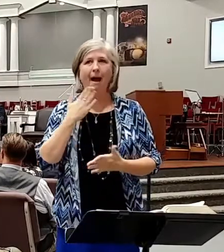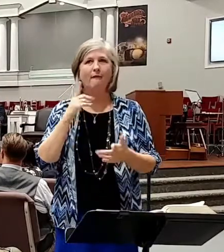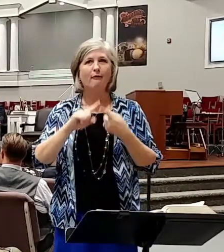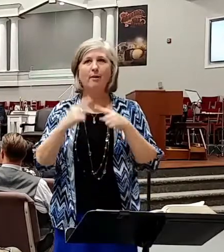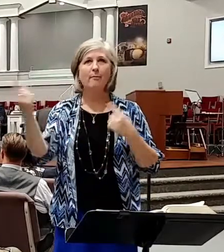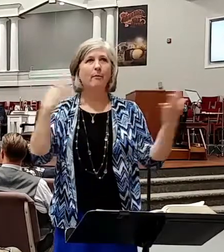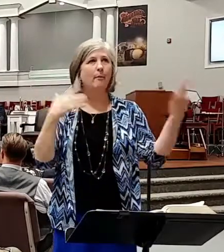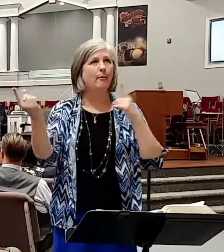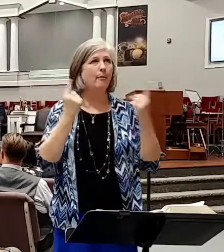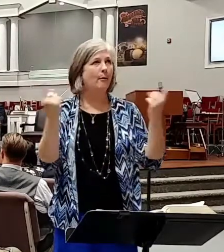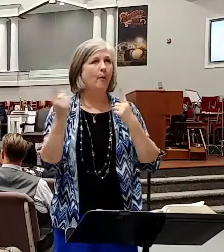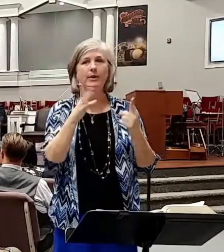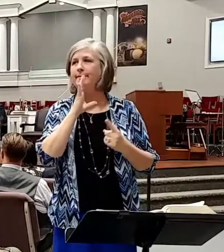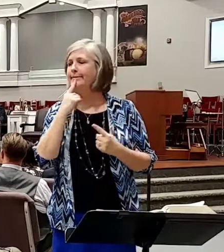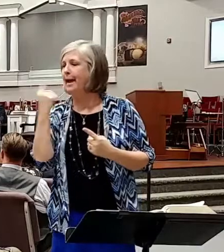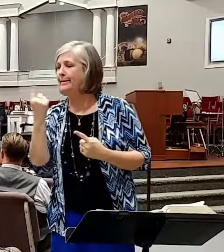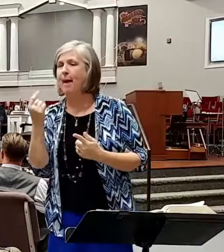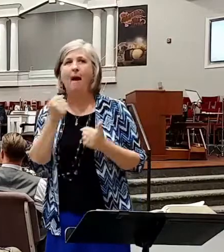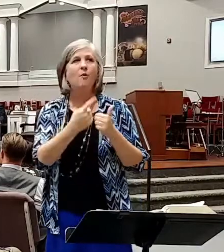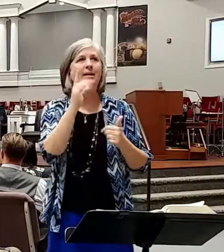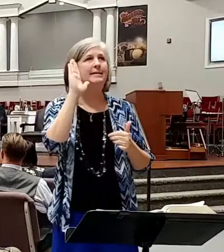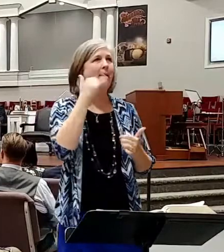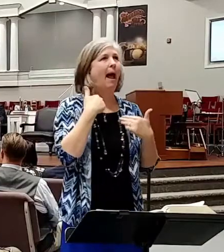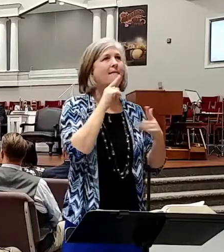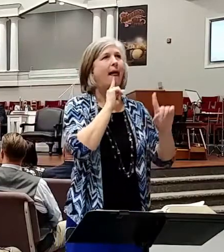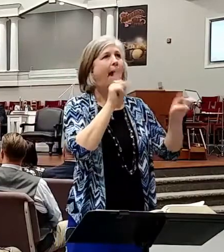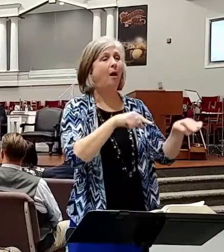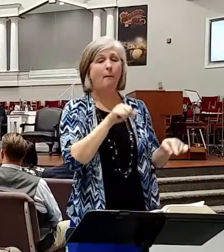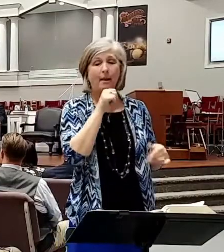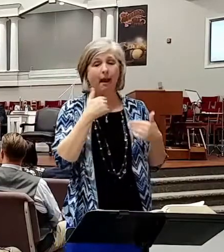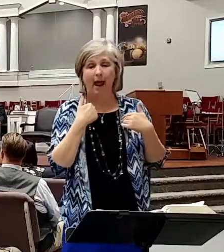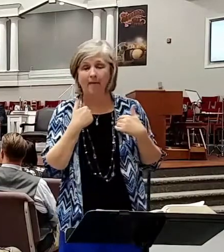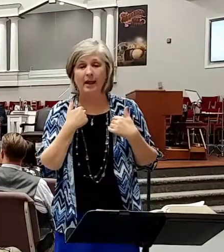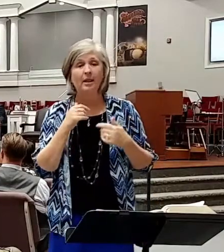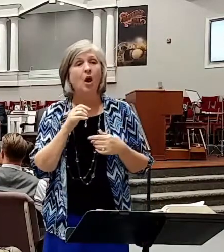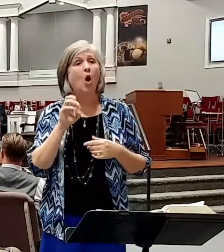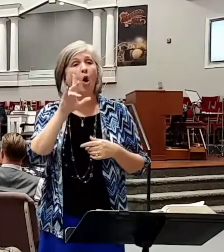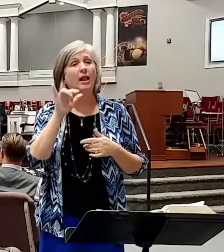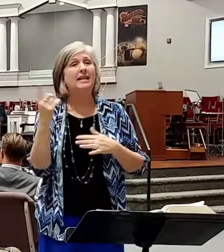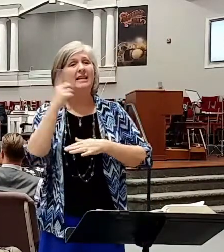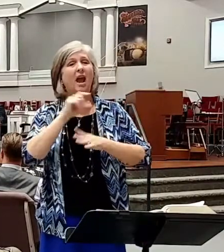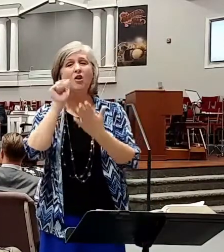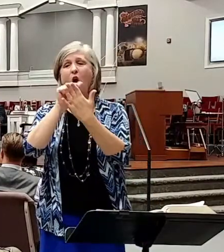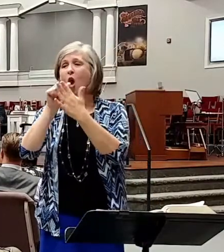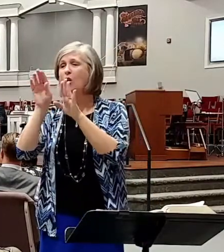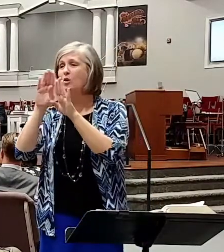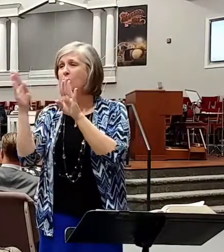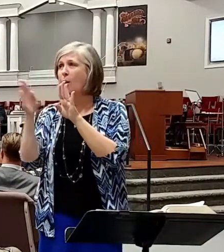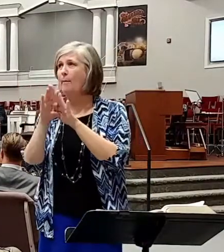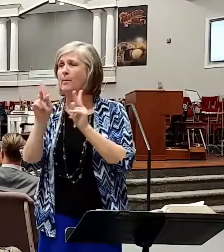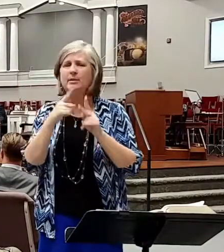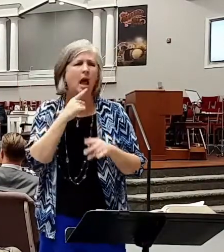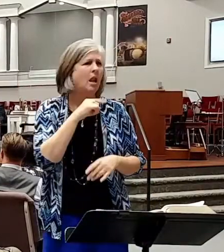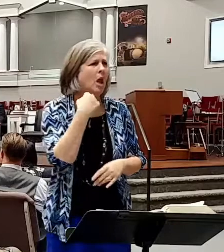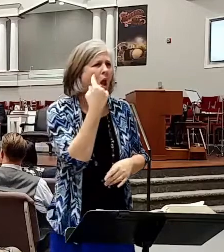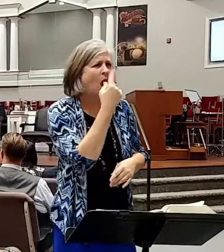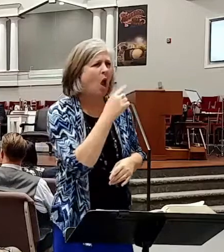And everybody seems to have an answer. I don't have an answer. In the early days of knocking on doors I got things like this. Who are the 144